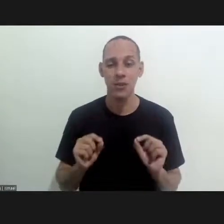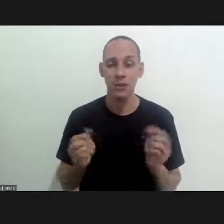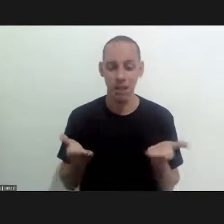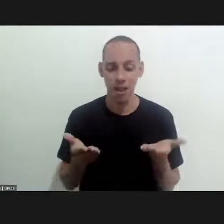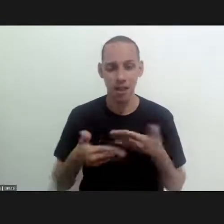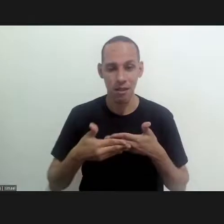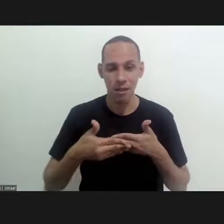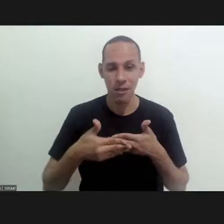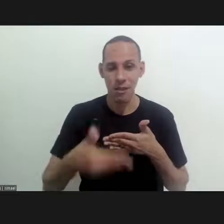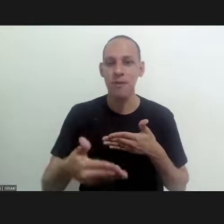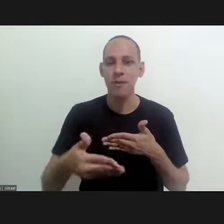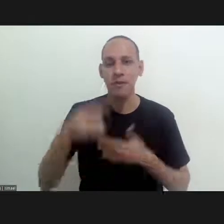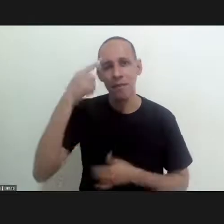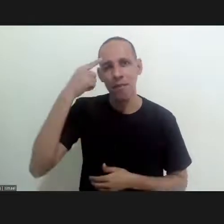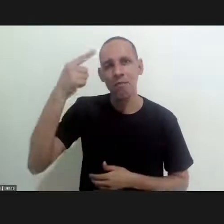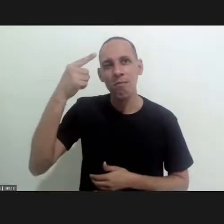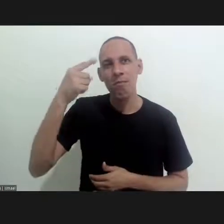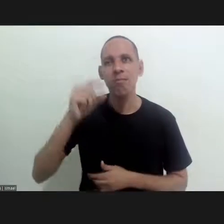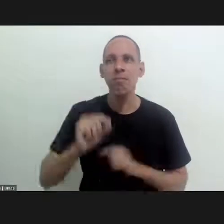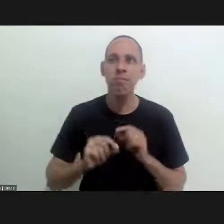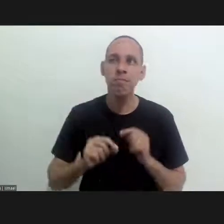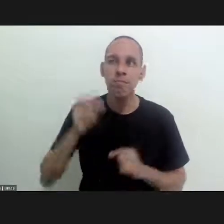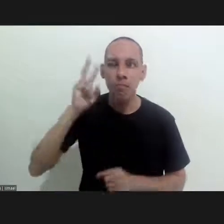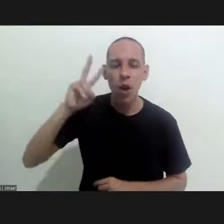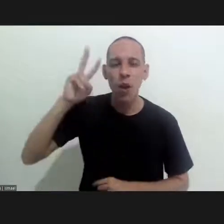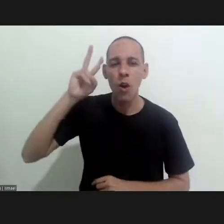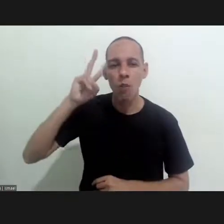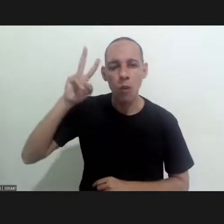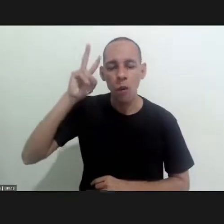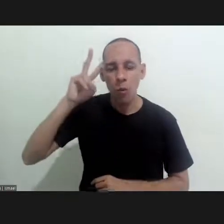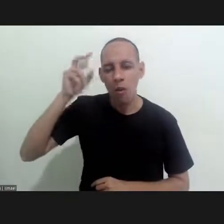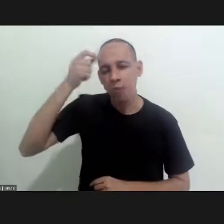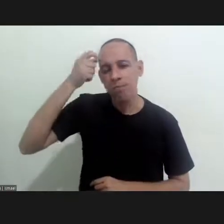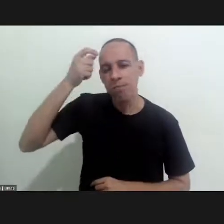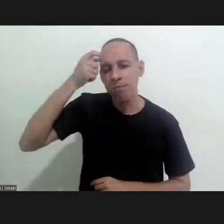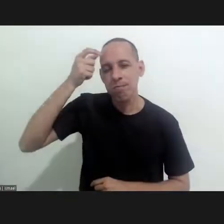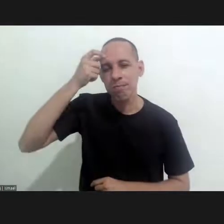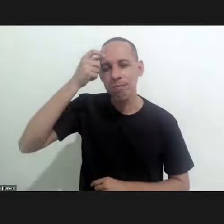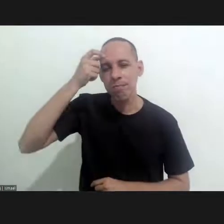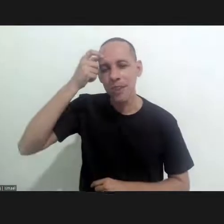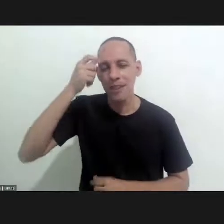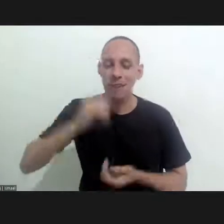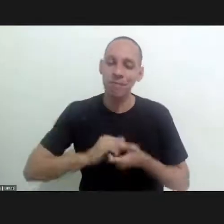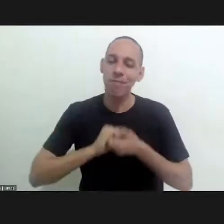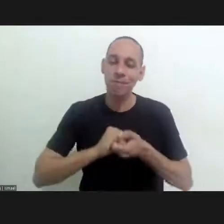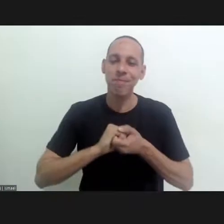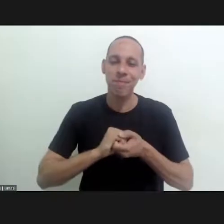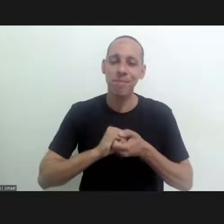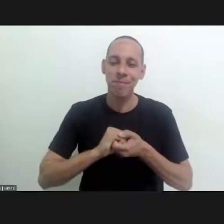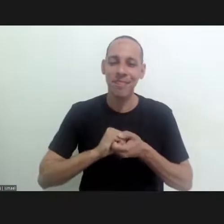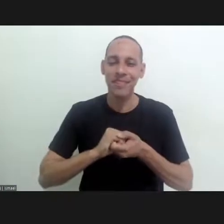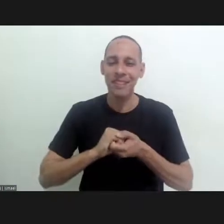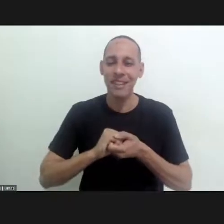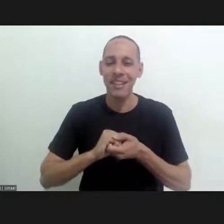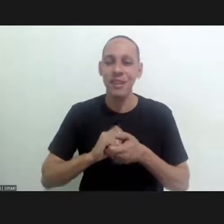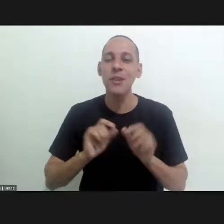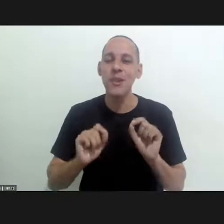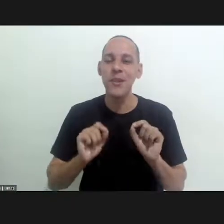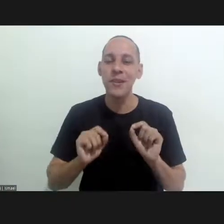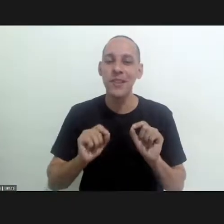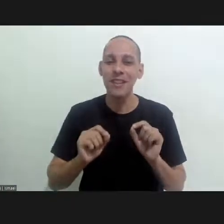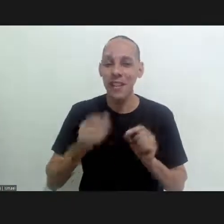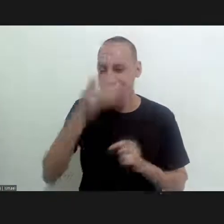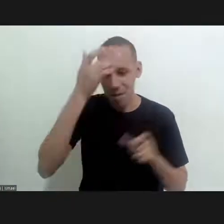So from this idea of the memoirs which were very interesting and I'd like to highlight